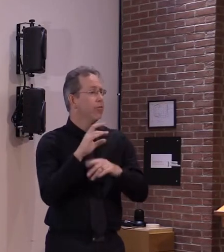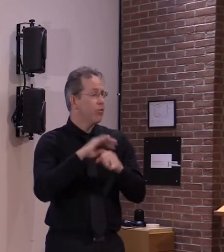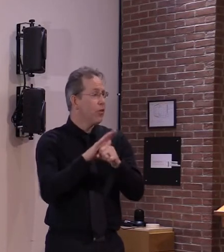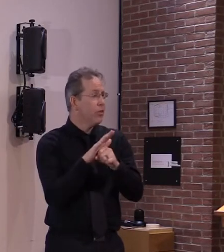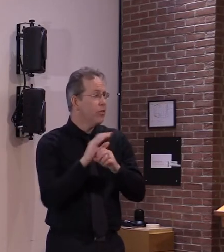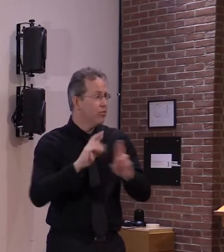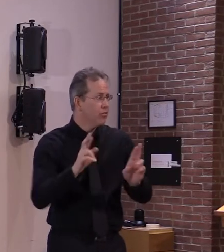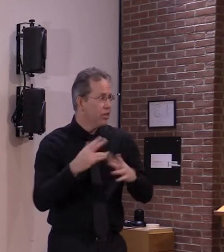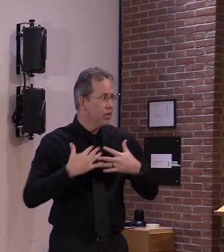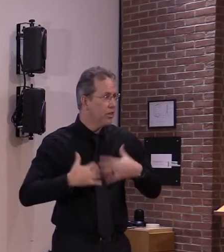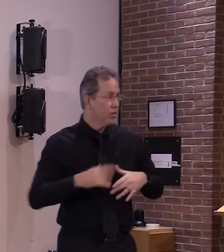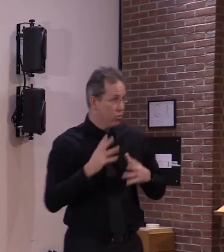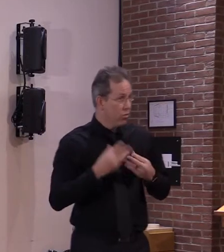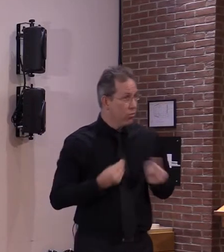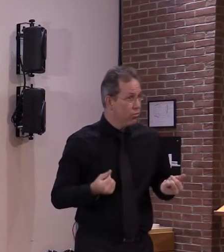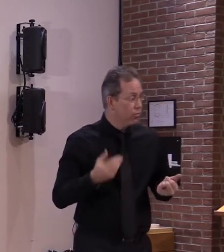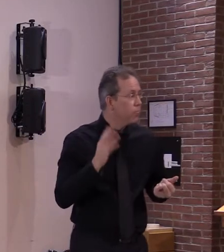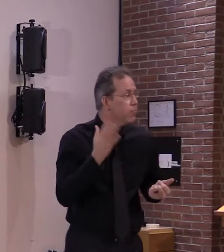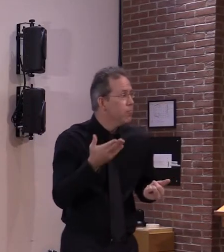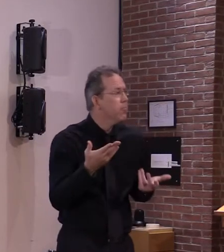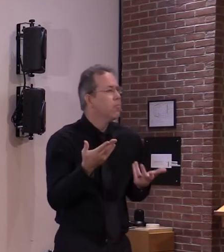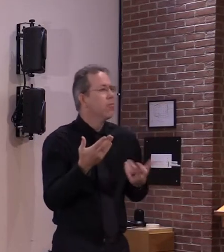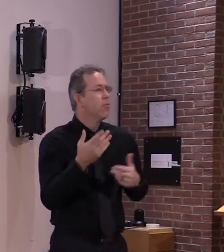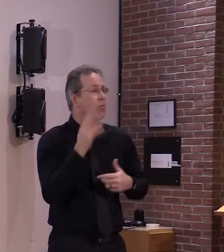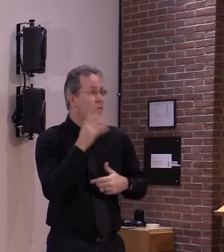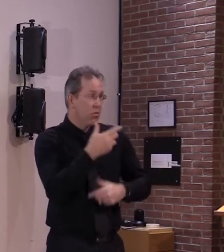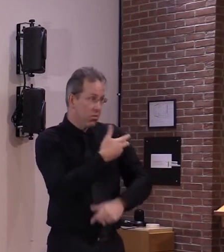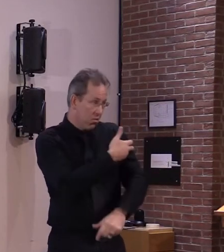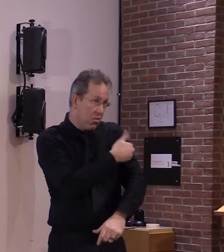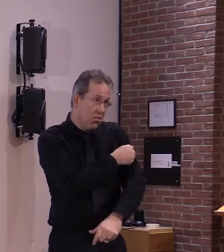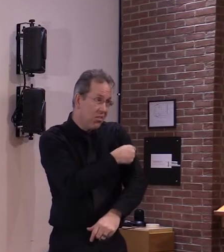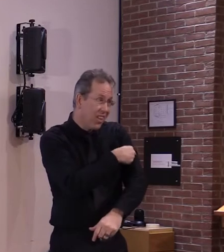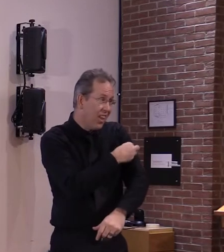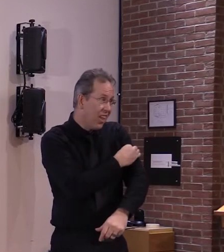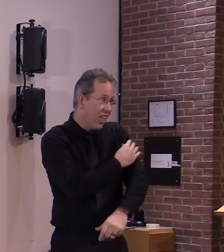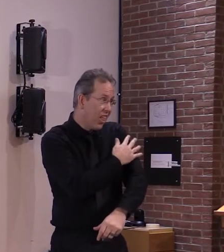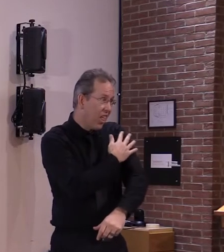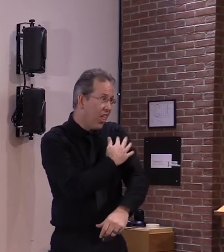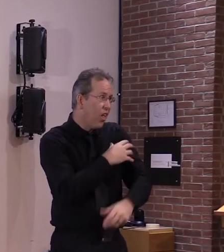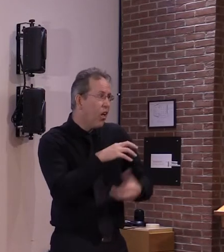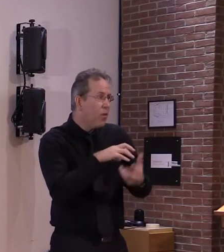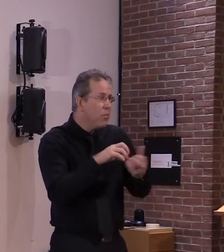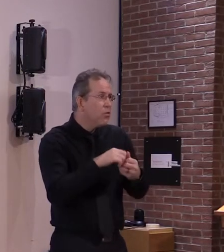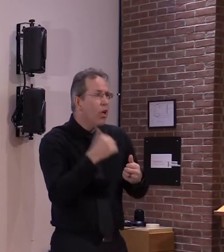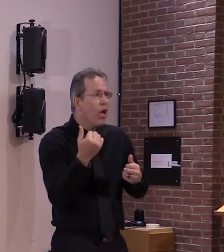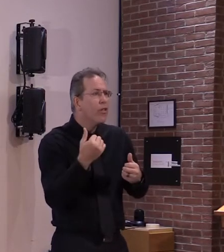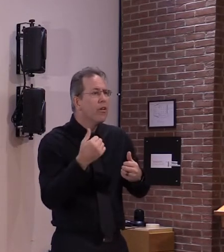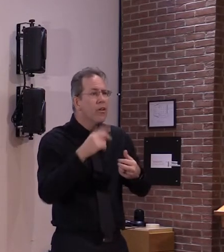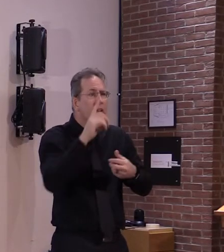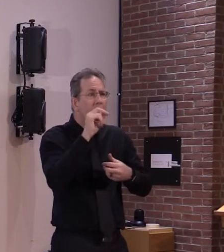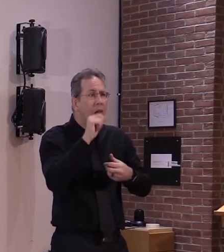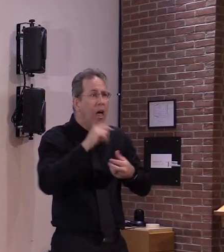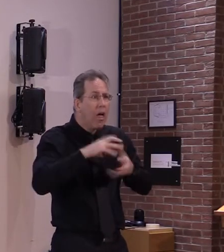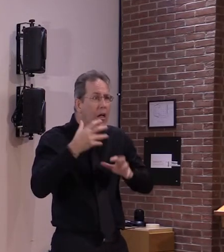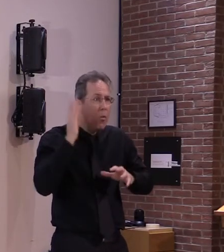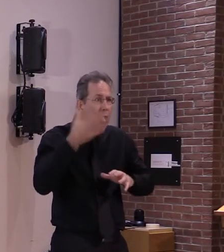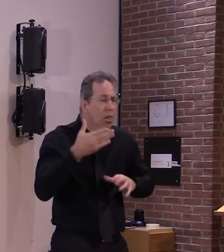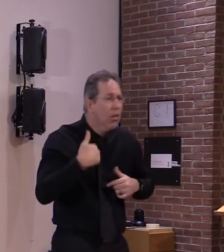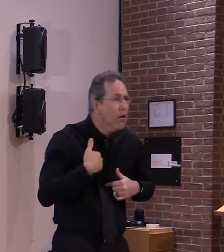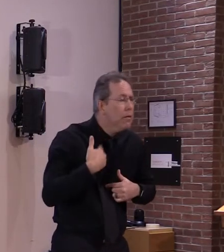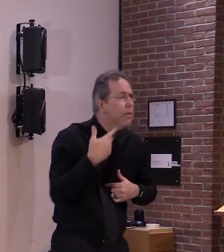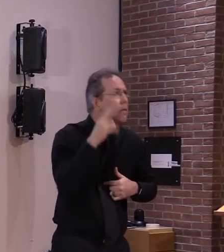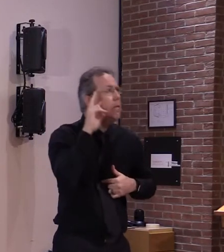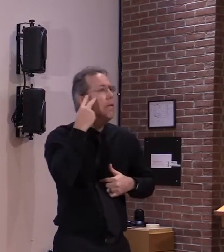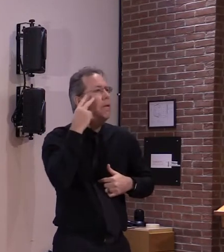our own genetic code but that never gets into the nucleus of the cell where that machinery is